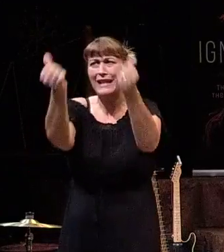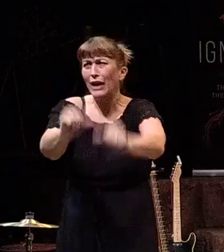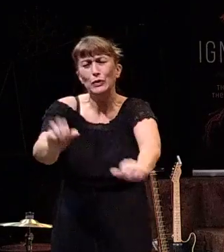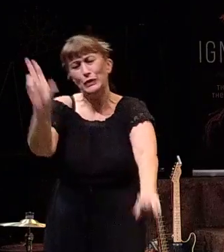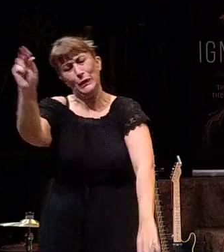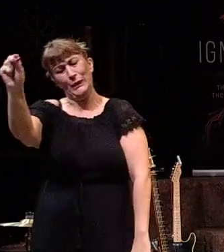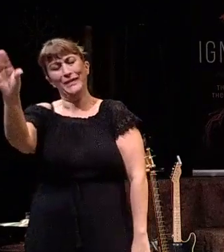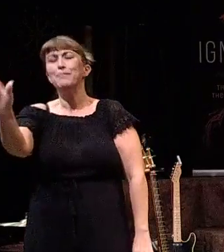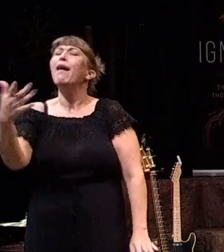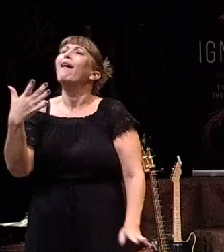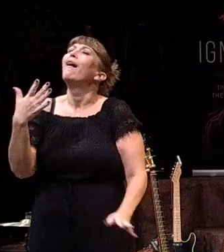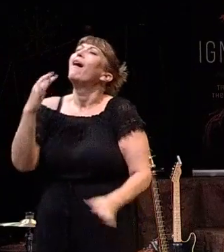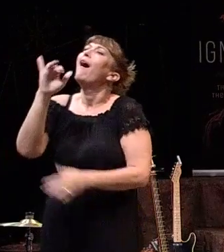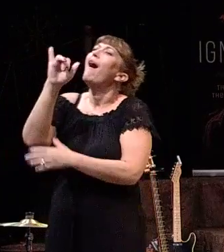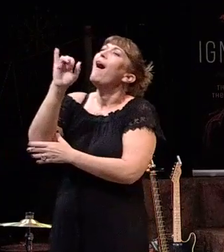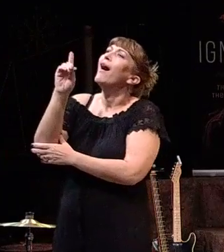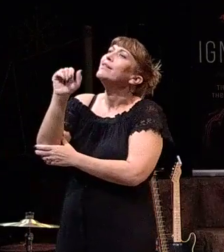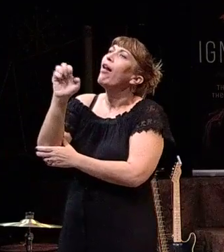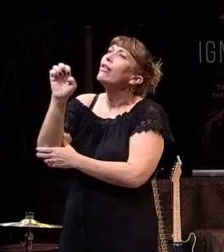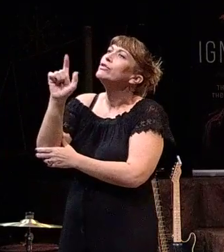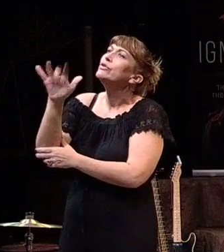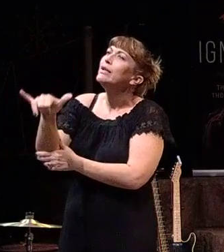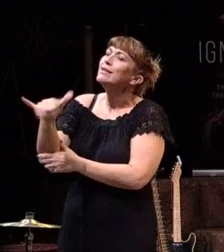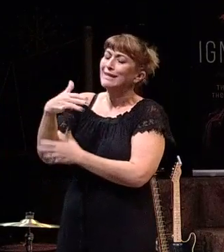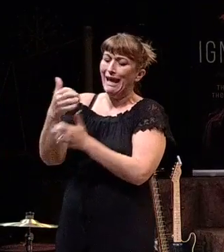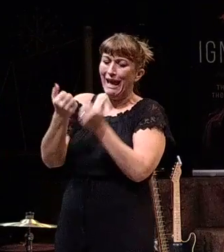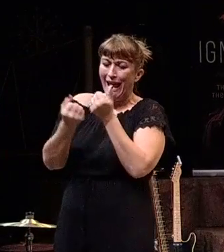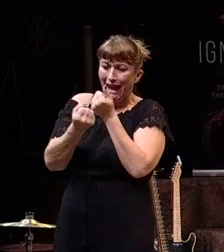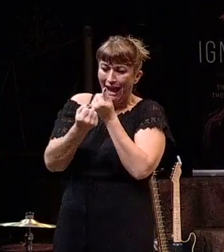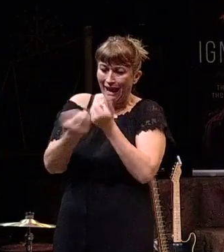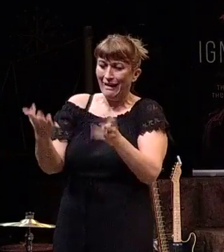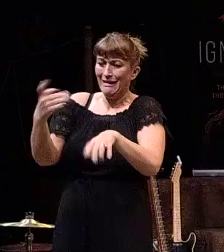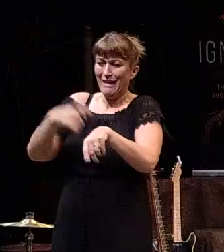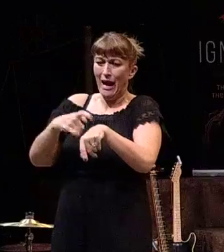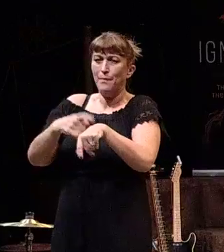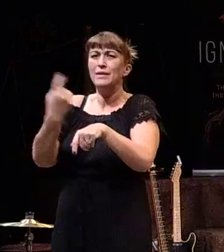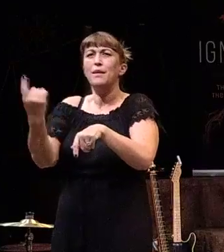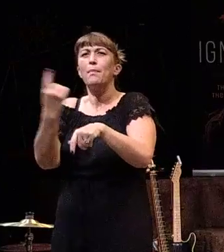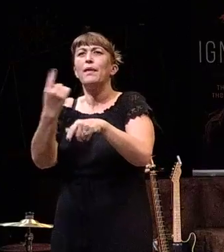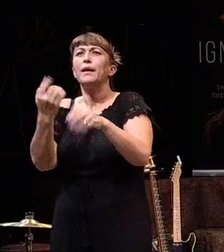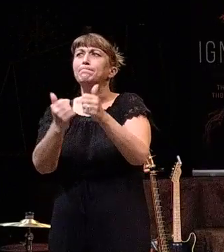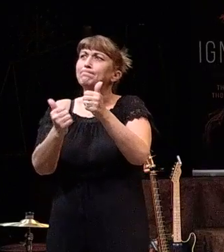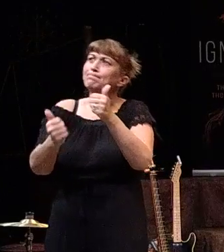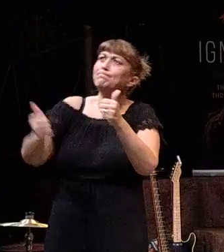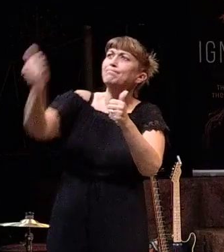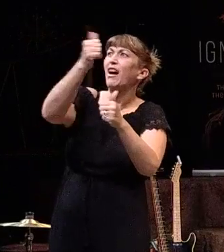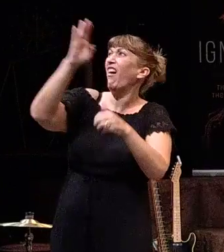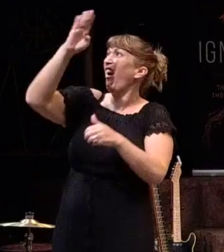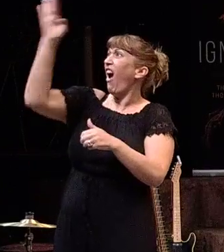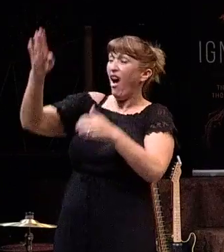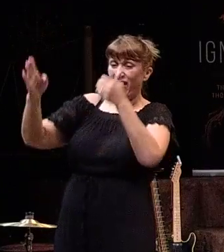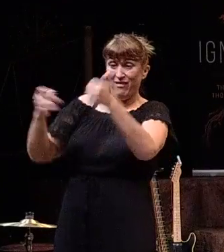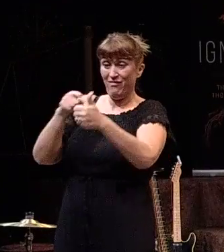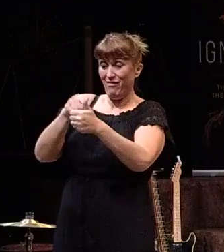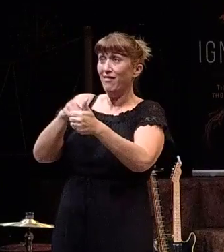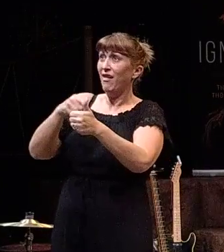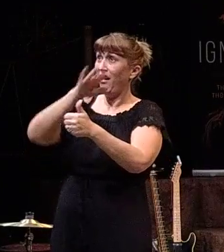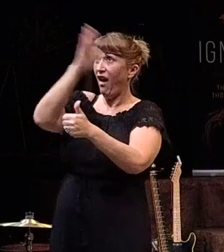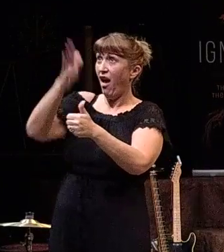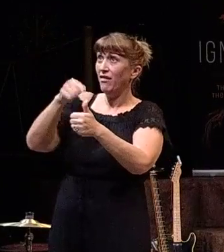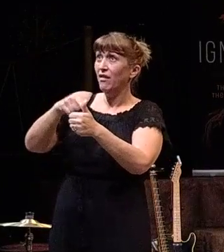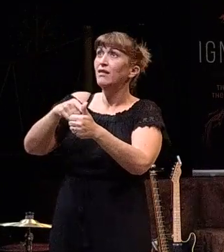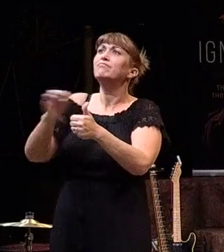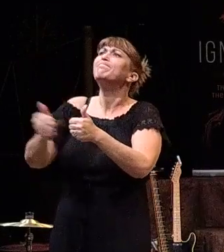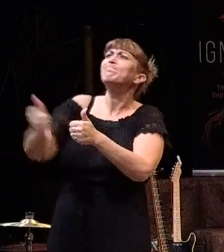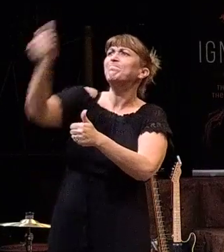like that. But idolatry is any time that you set something of value higher than God. And I don't know about you, but for me,